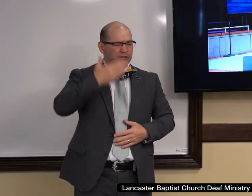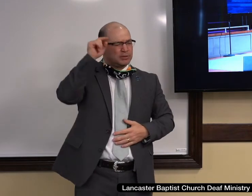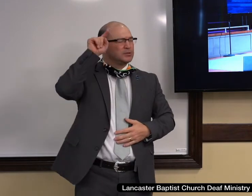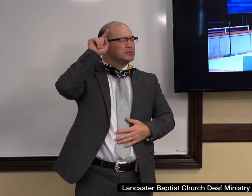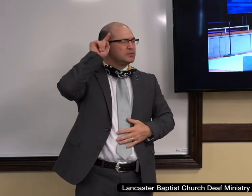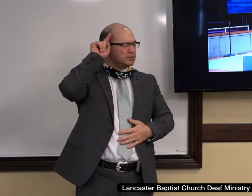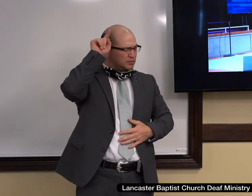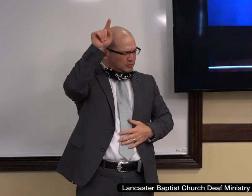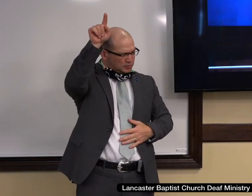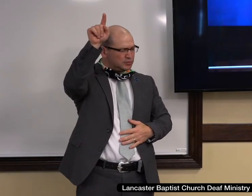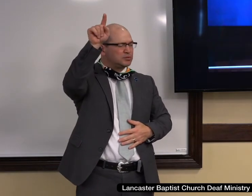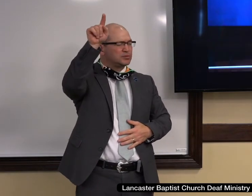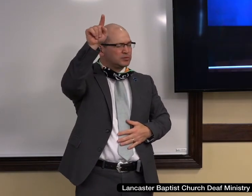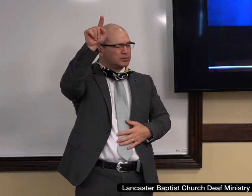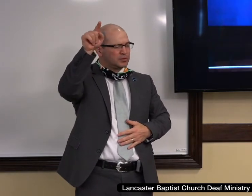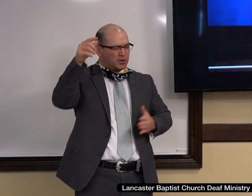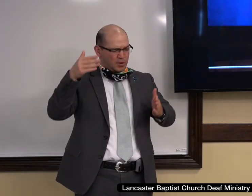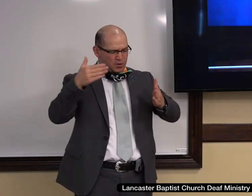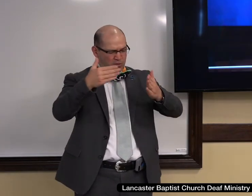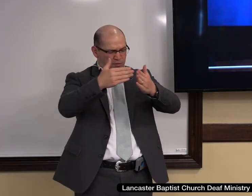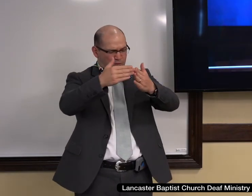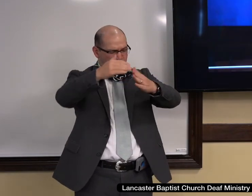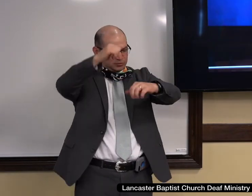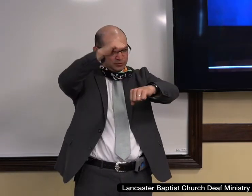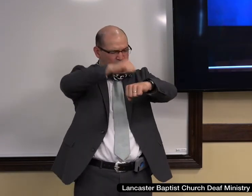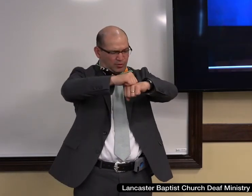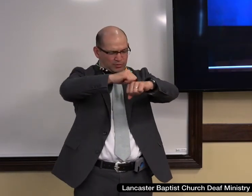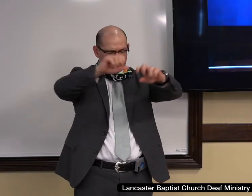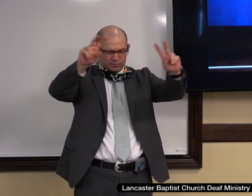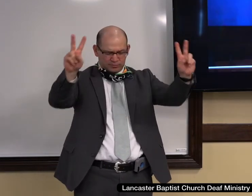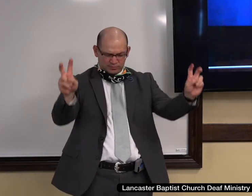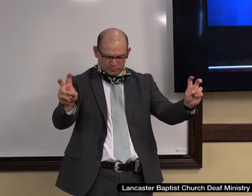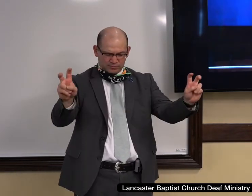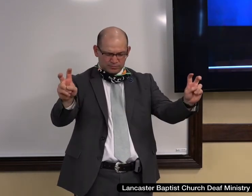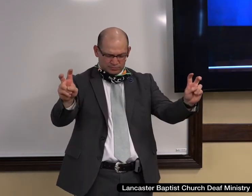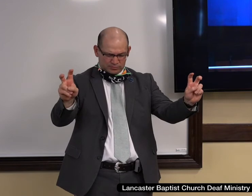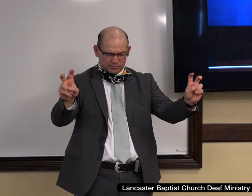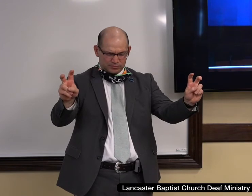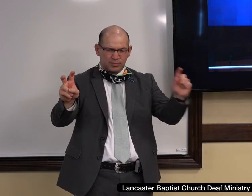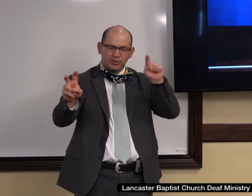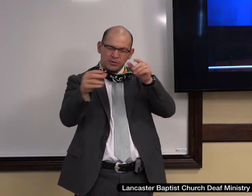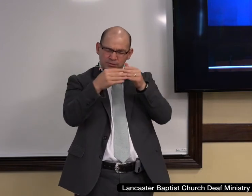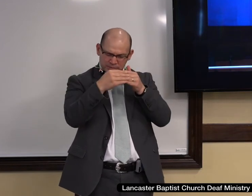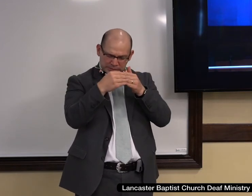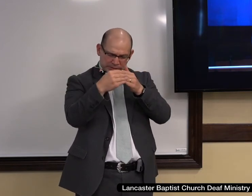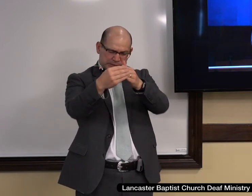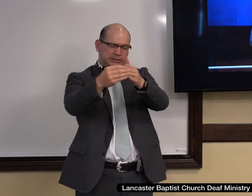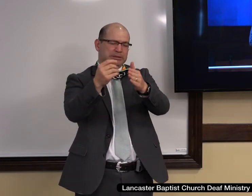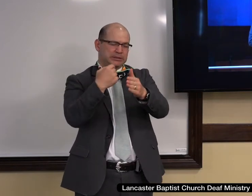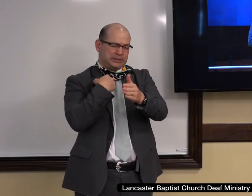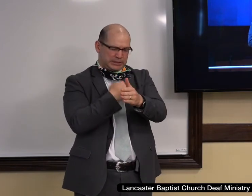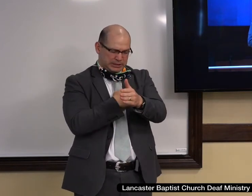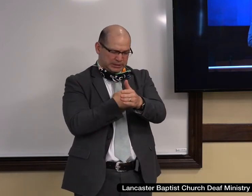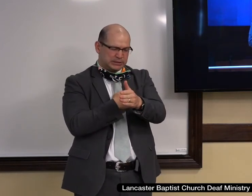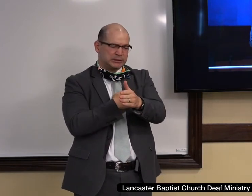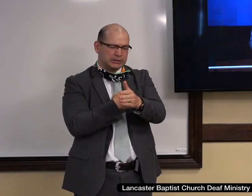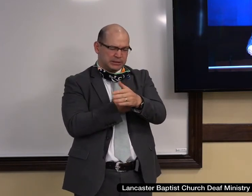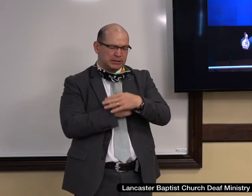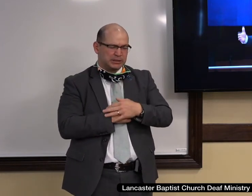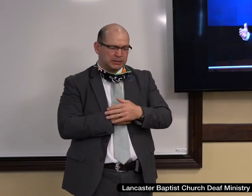the cornerstone and you give us direction, unity, guidance. And I pray that